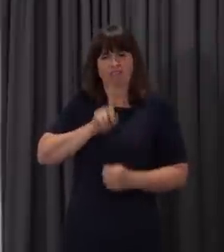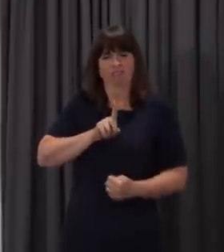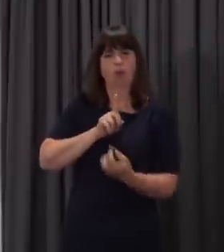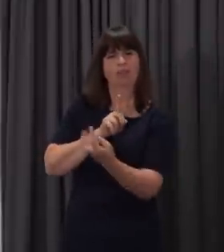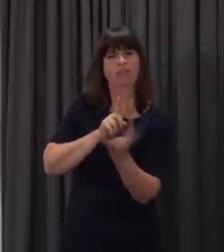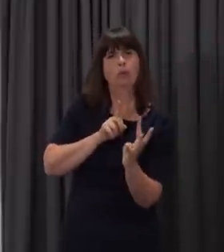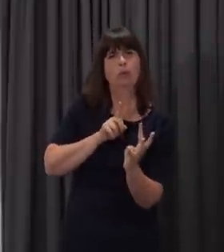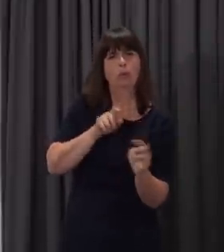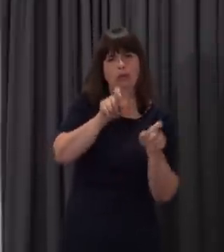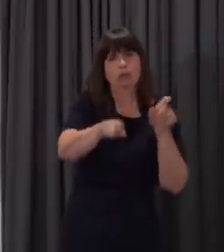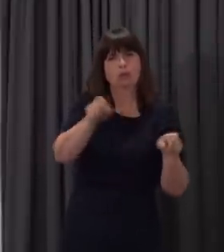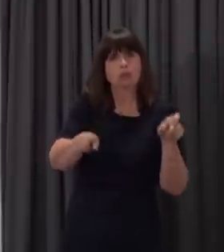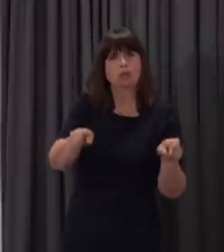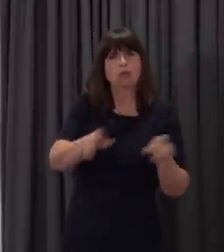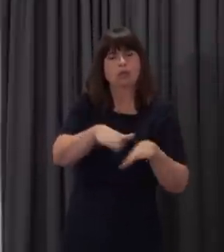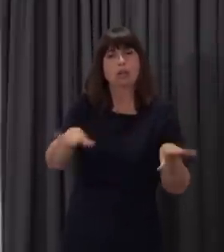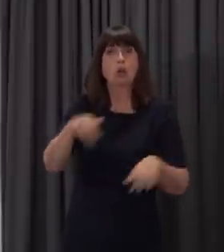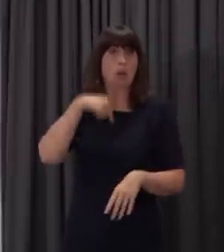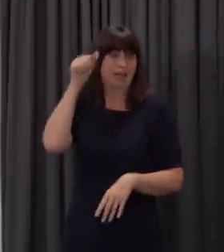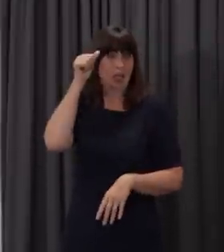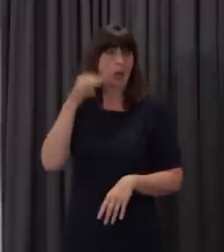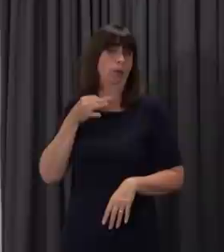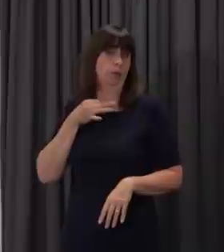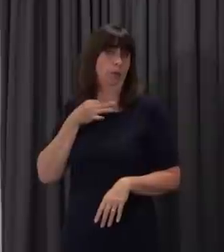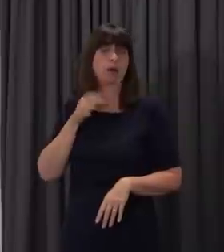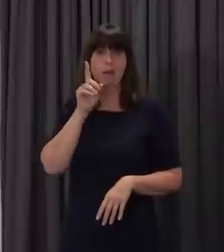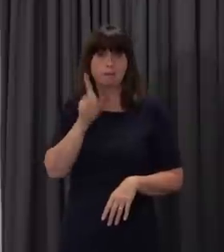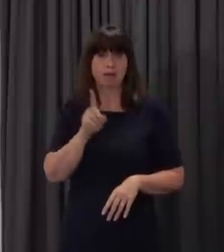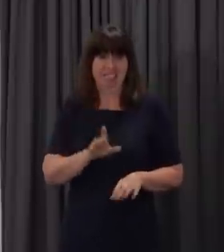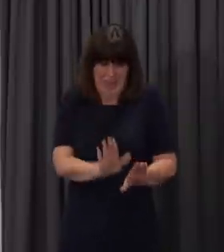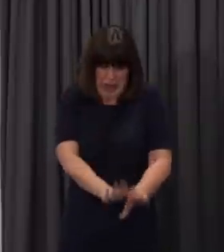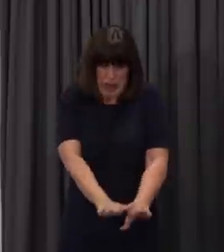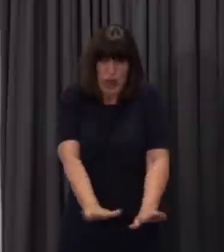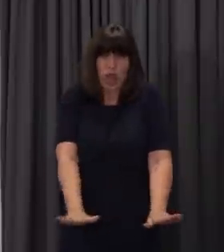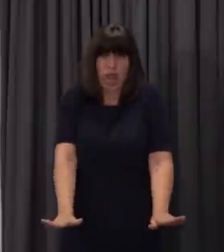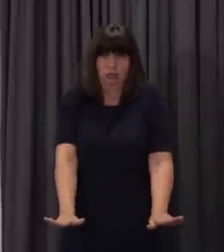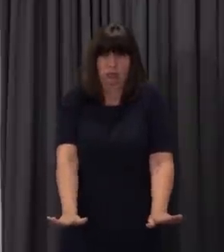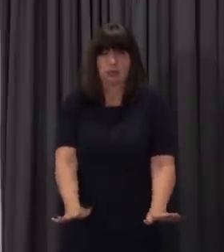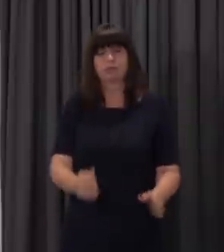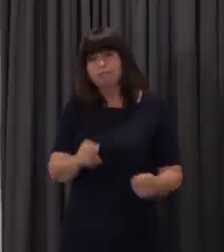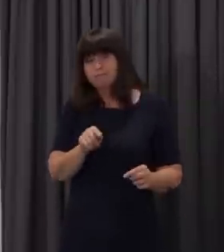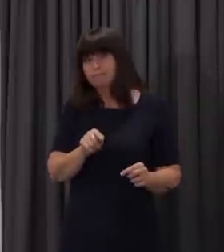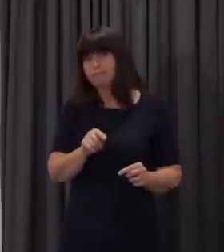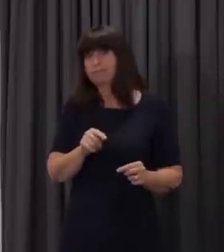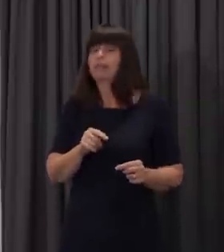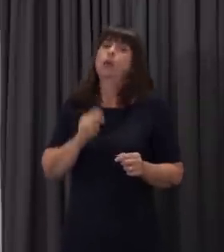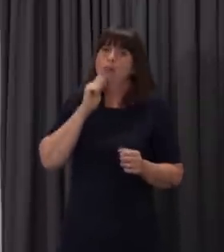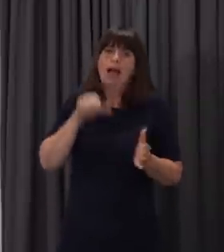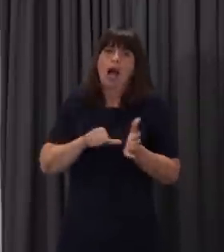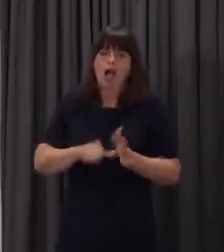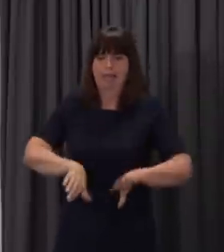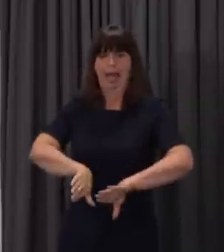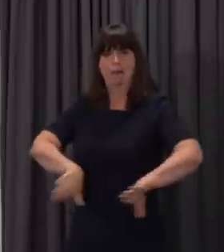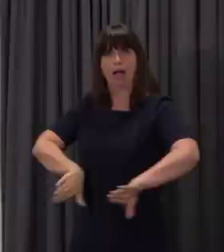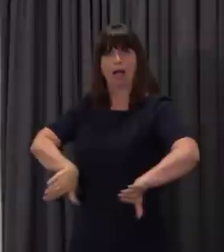manage that risk. But we have to acknowledge for our very youngest children that social distancing is a challenge. But we